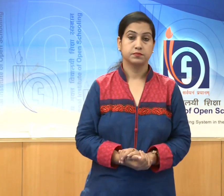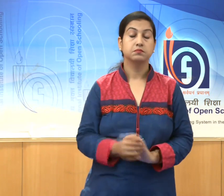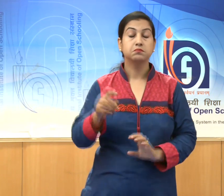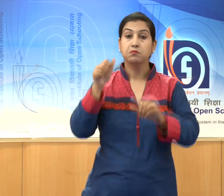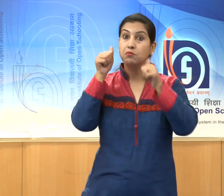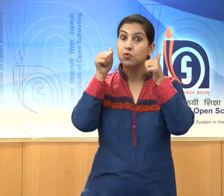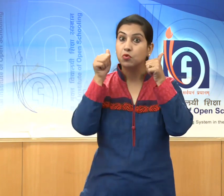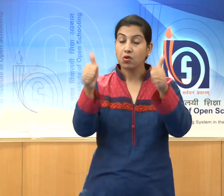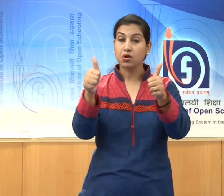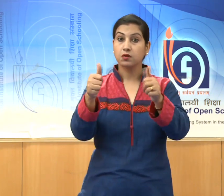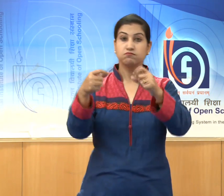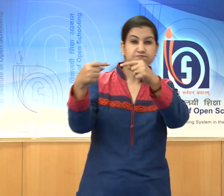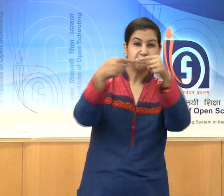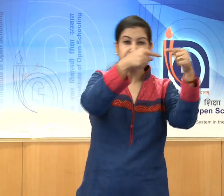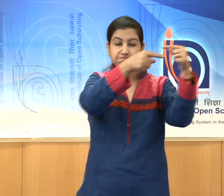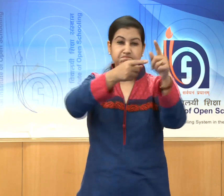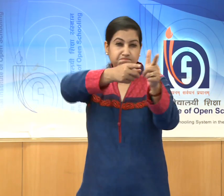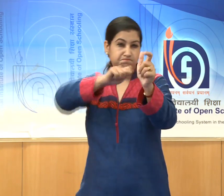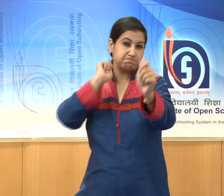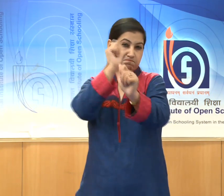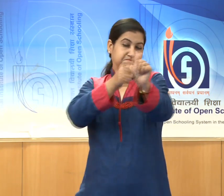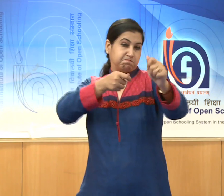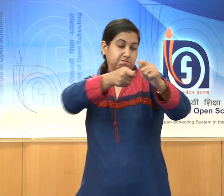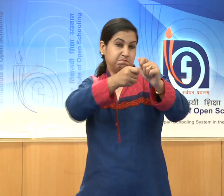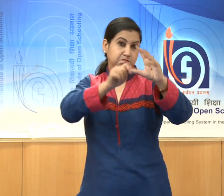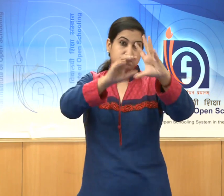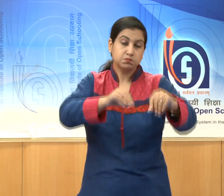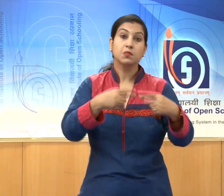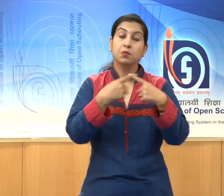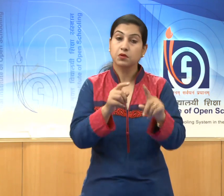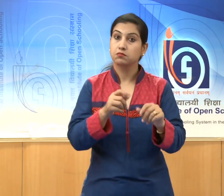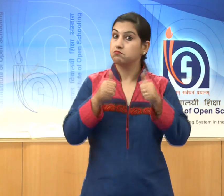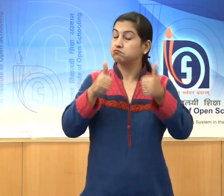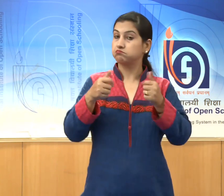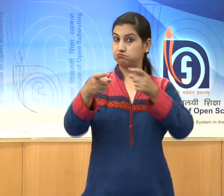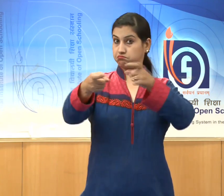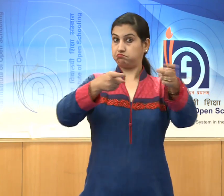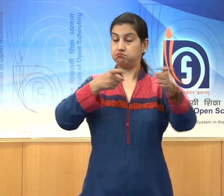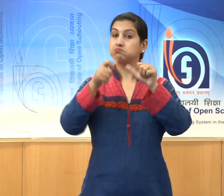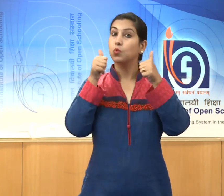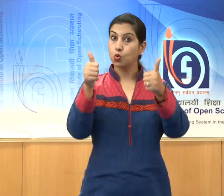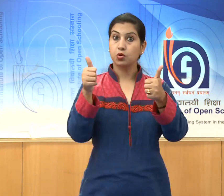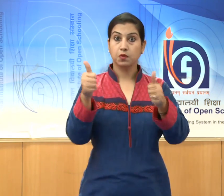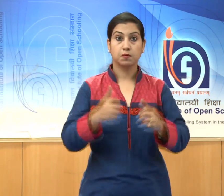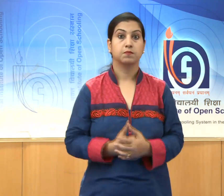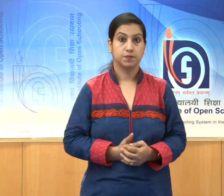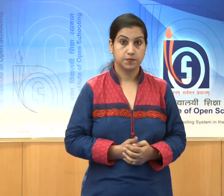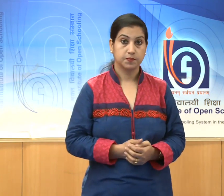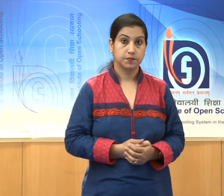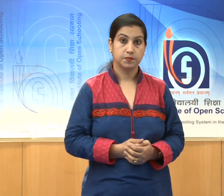warriors and administrators, but